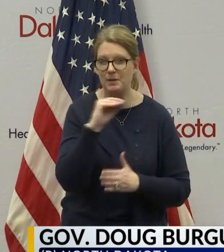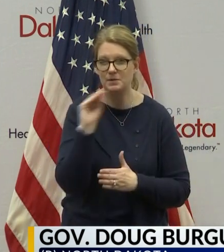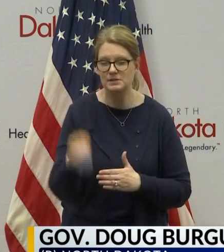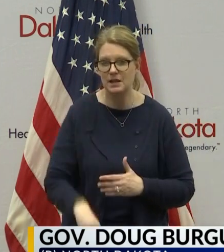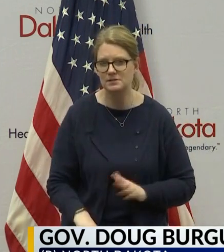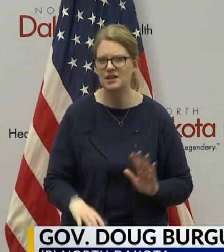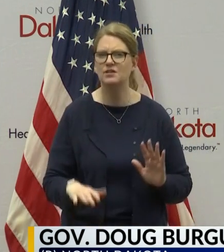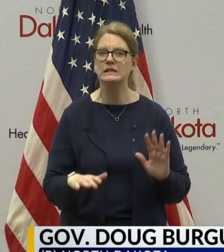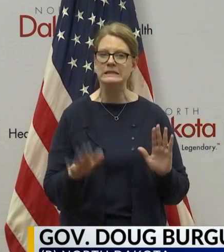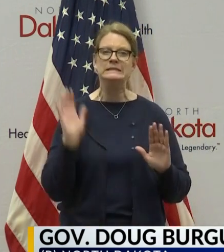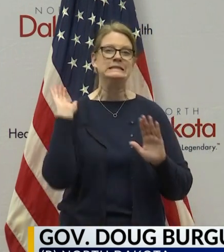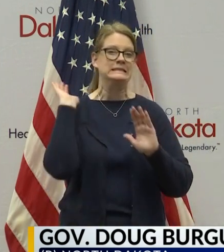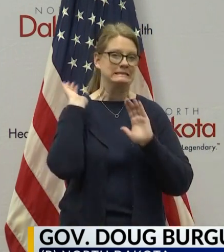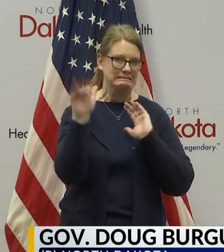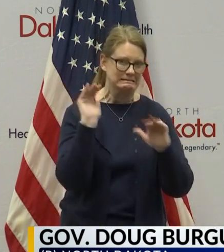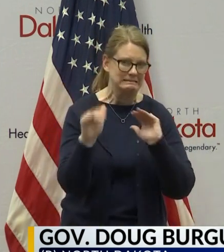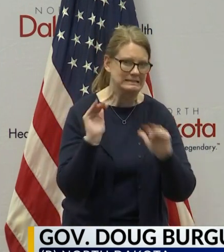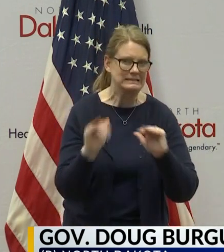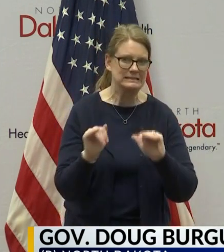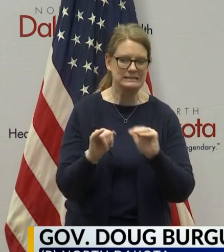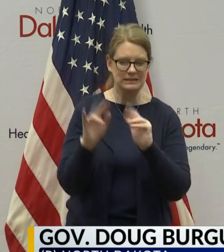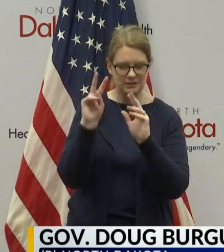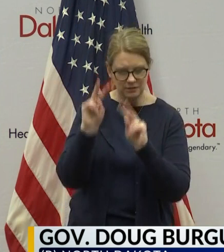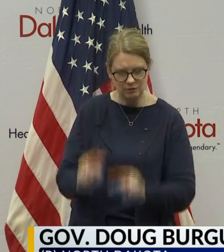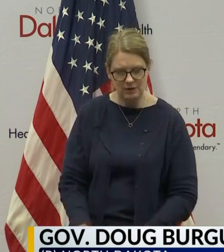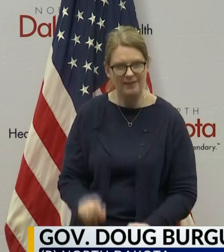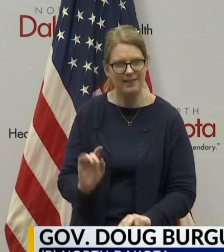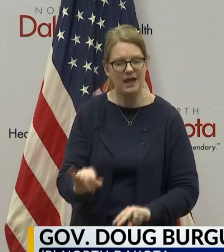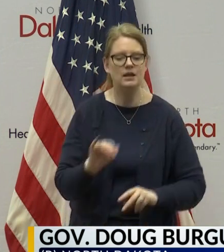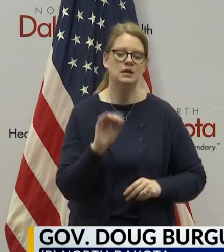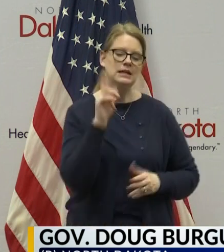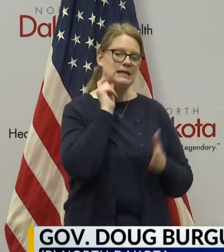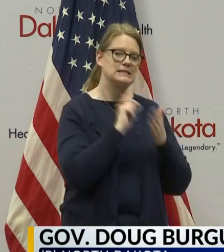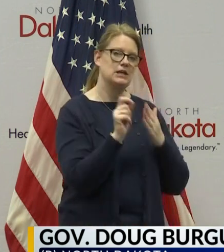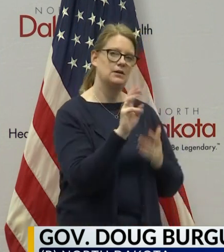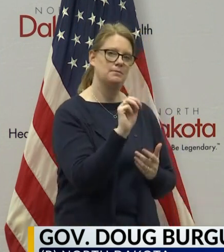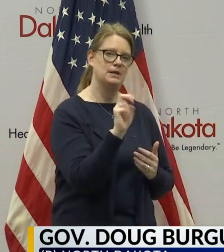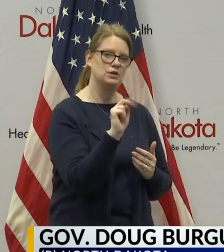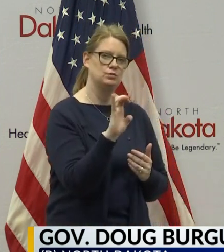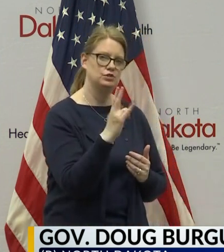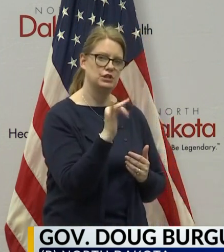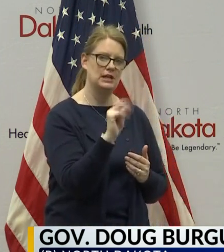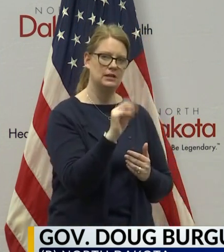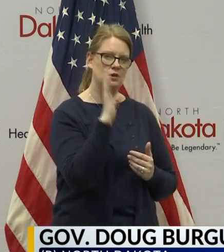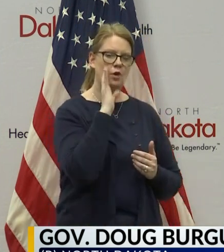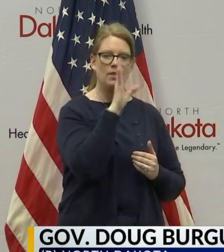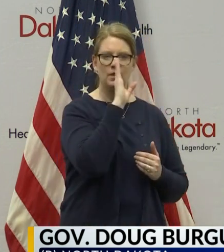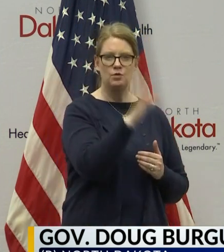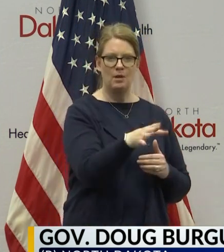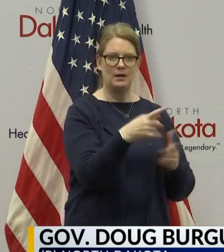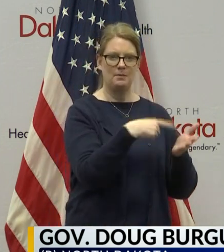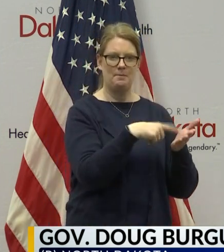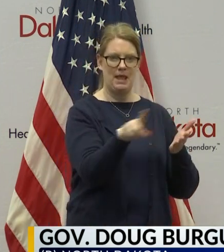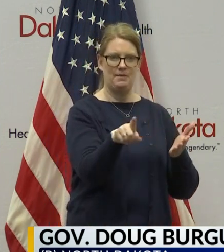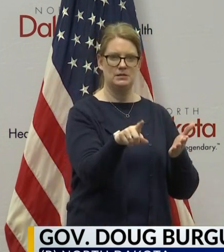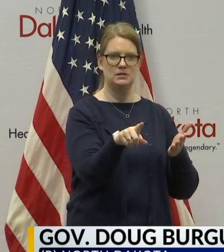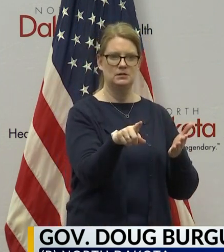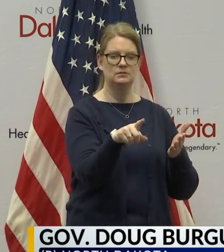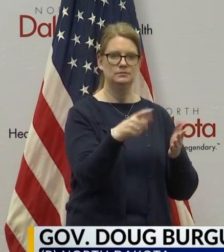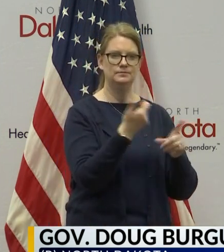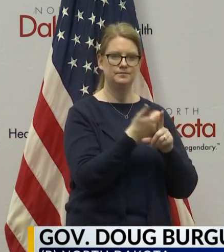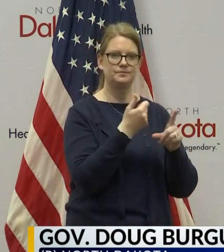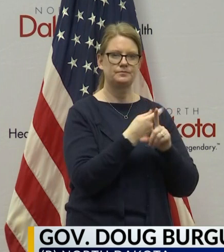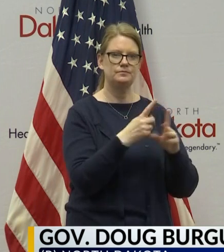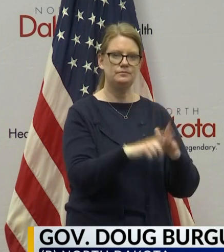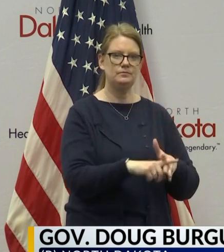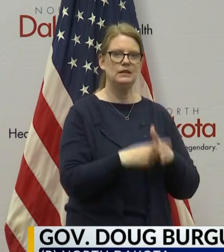want people to dive into there. Secretary Mnuchin also indicated that the direct payments that are coming out, that those are going to start